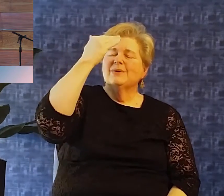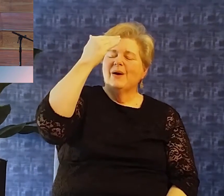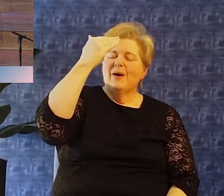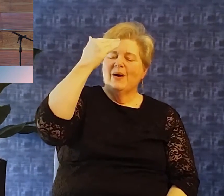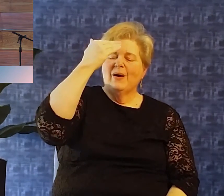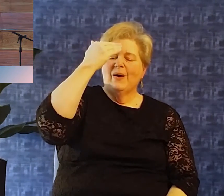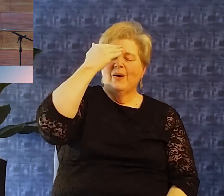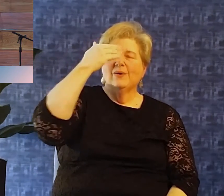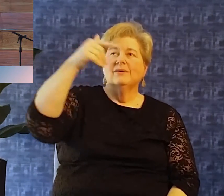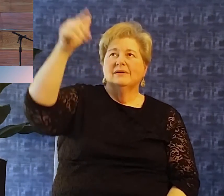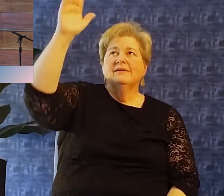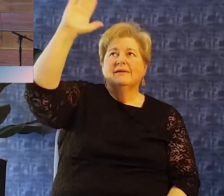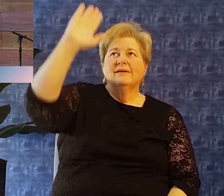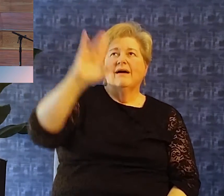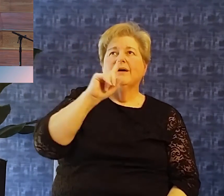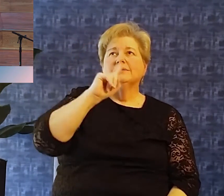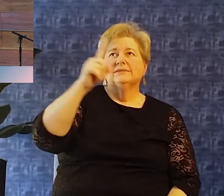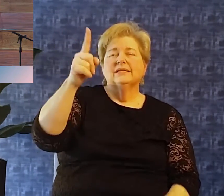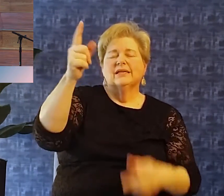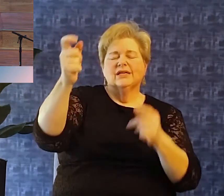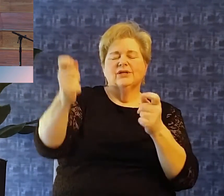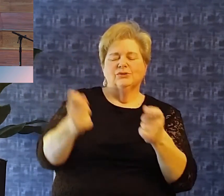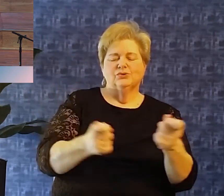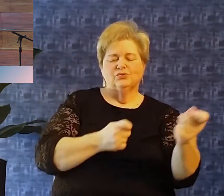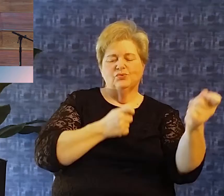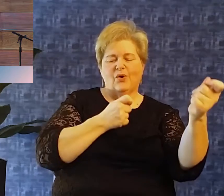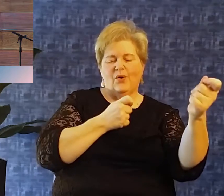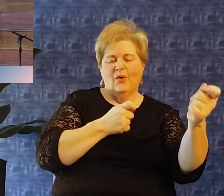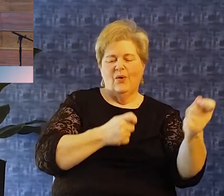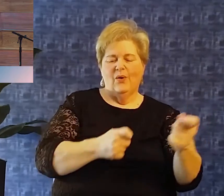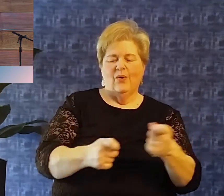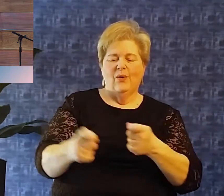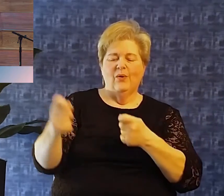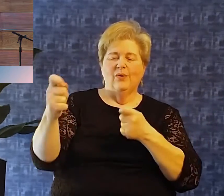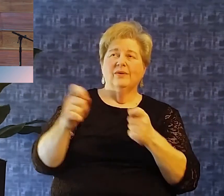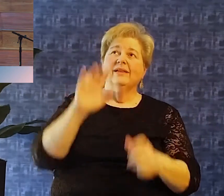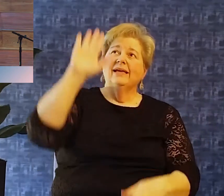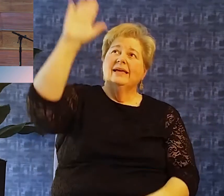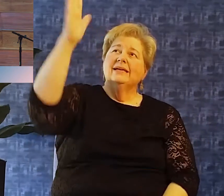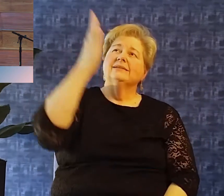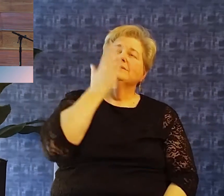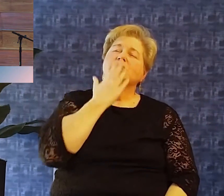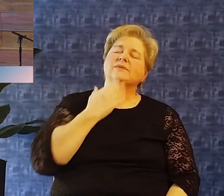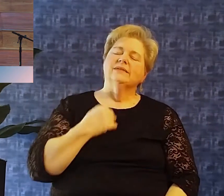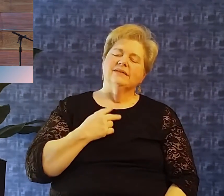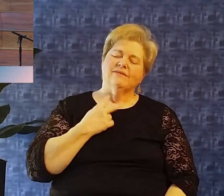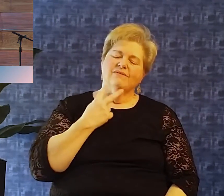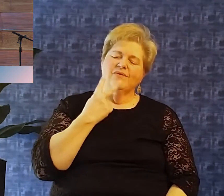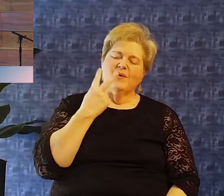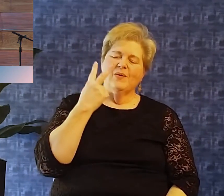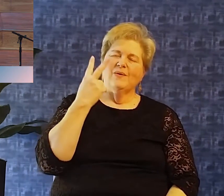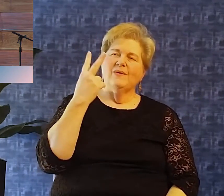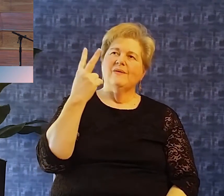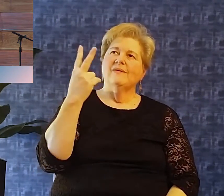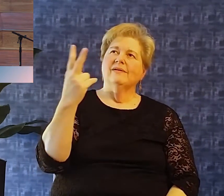I know God's in control His still, small